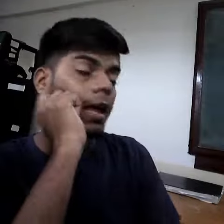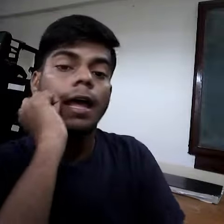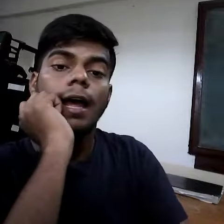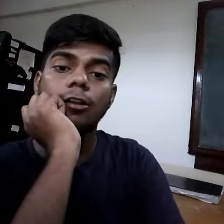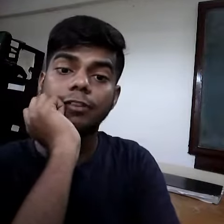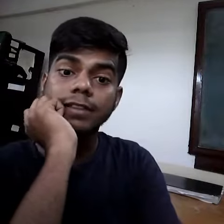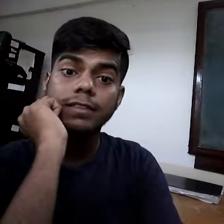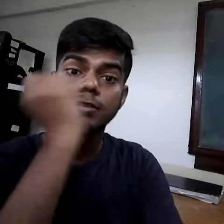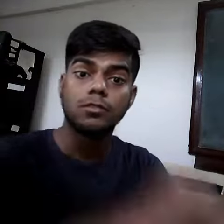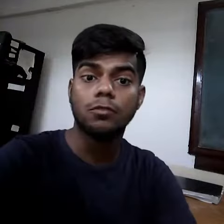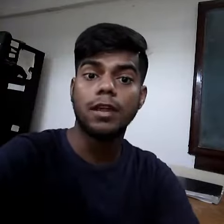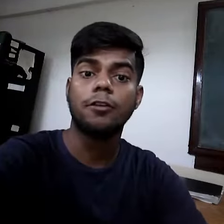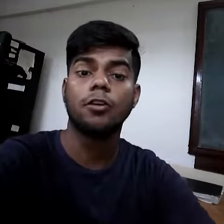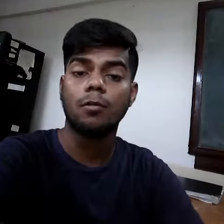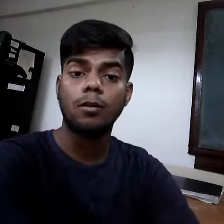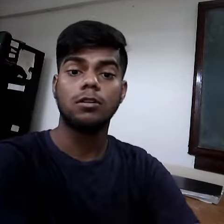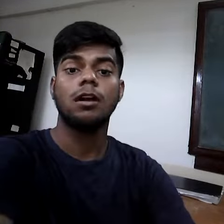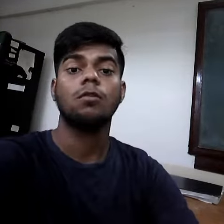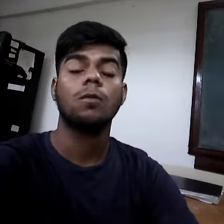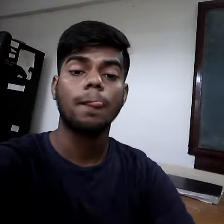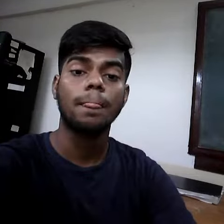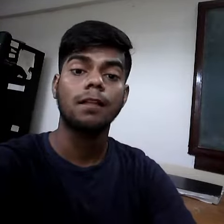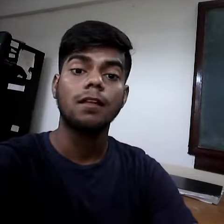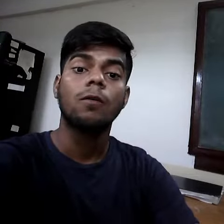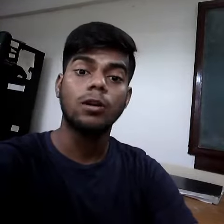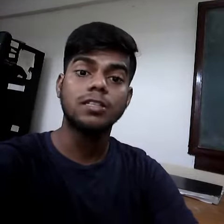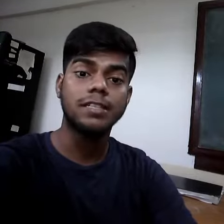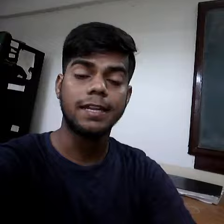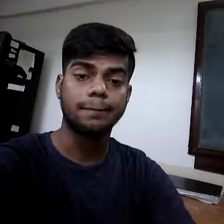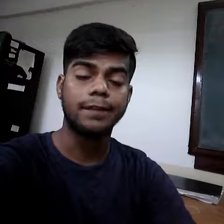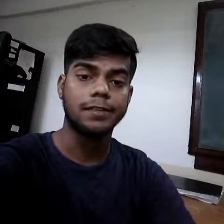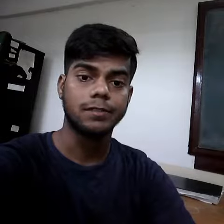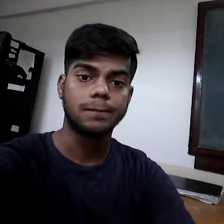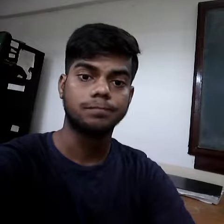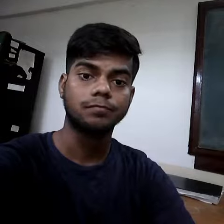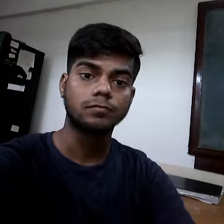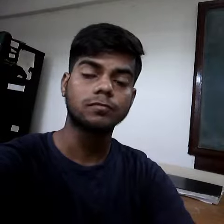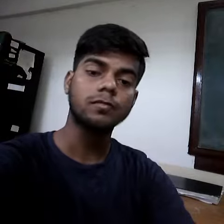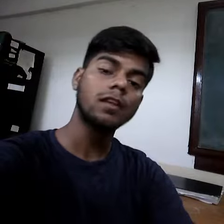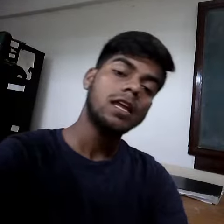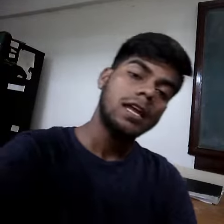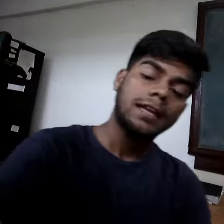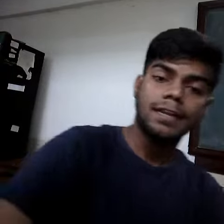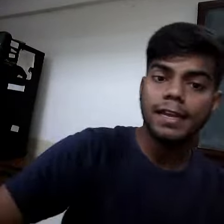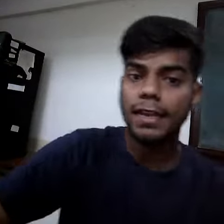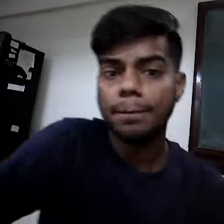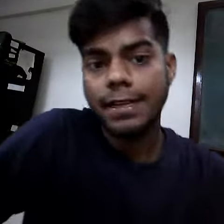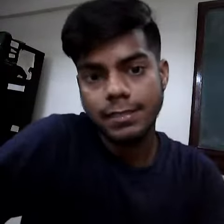Hello friends, so we are talking about now what is DNA replication. DNA replication